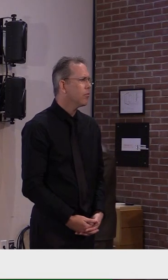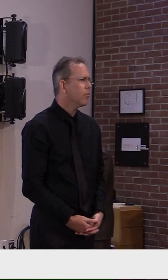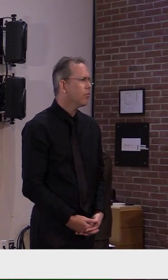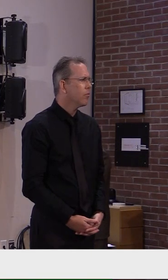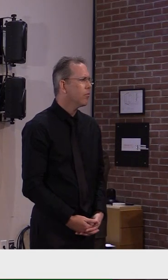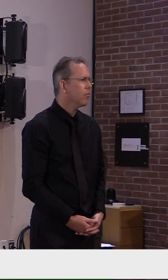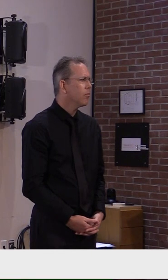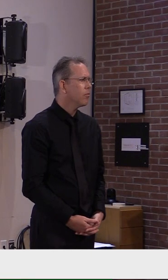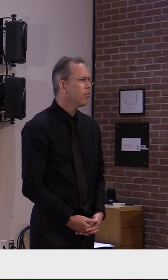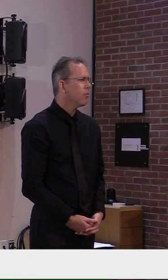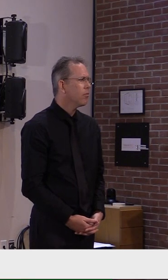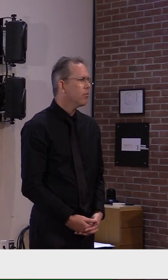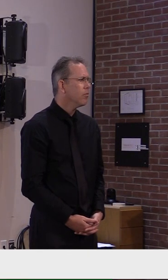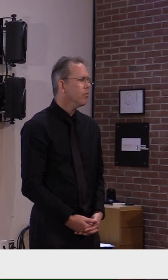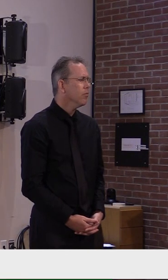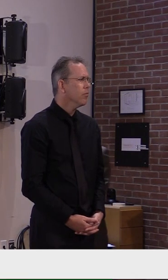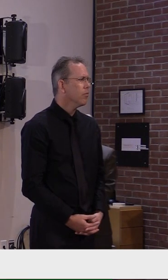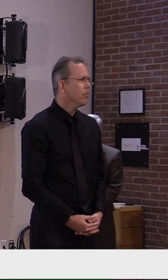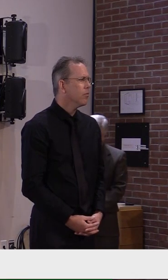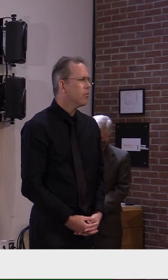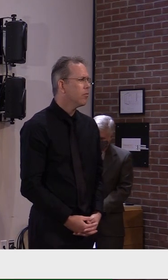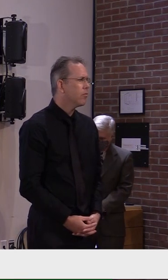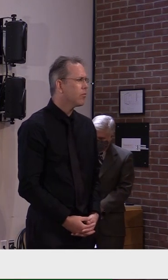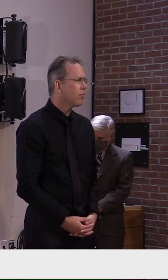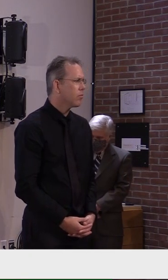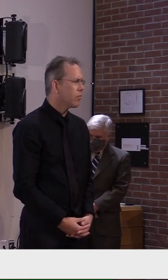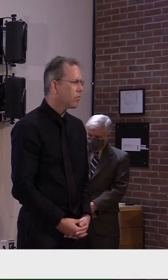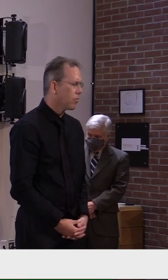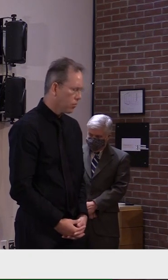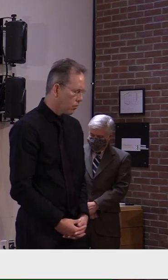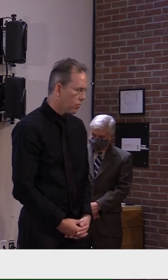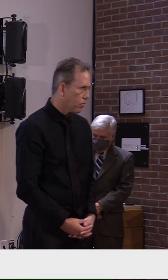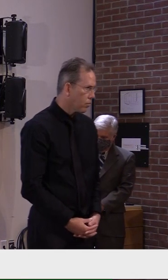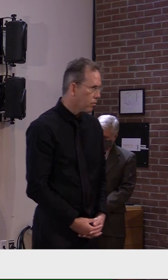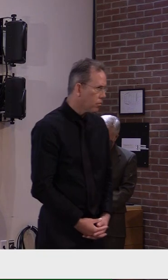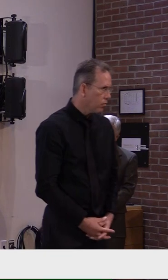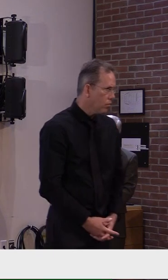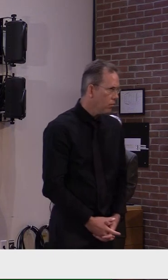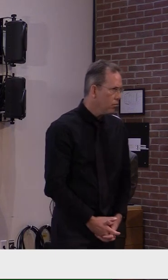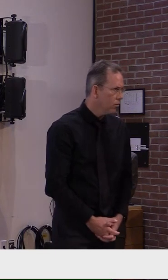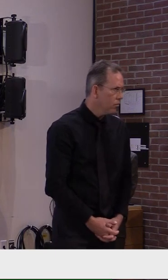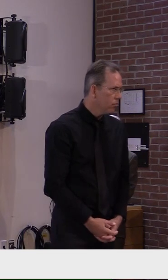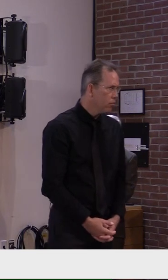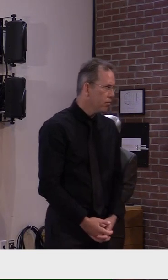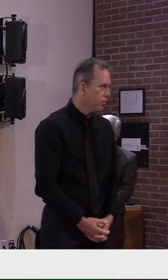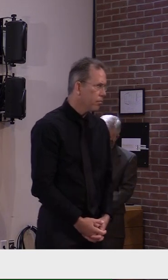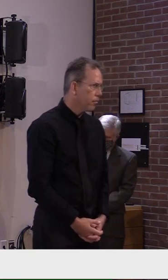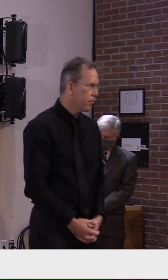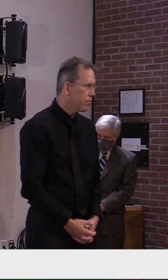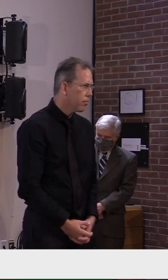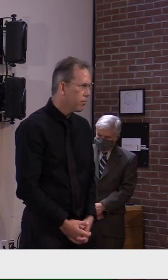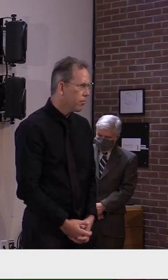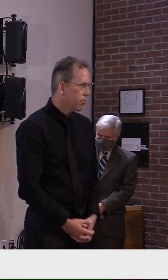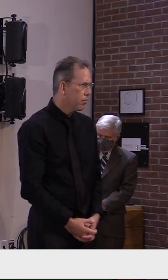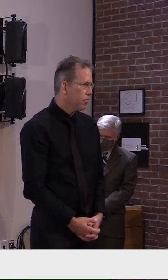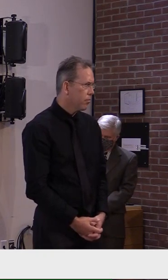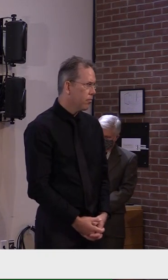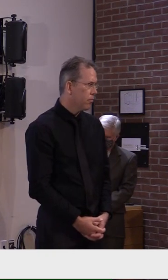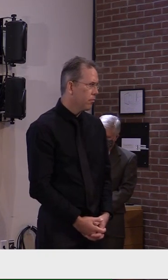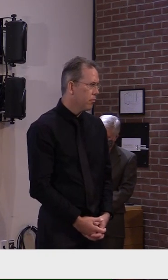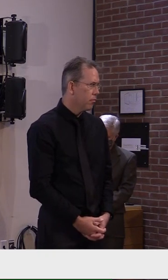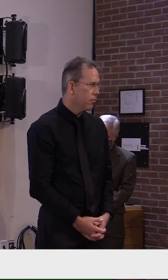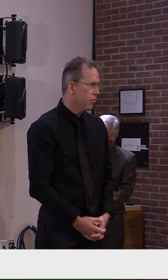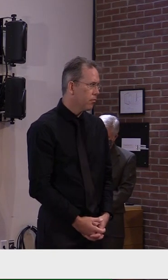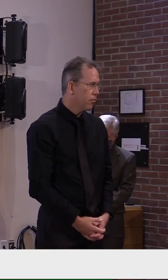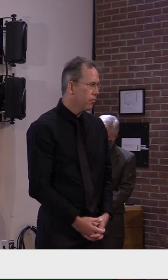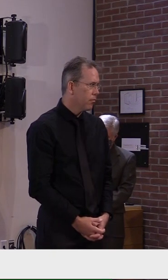last week do you feel to a degree that this is out of your hands at this point that beyond these public pleas there's no restrictions